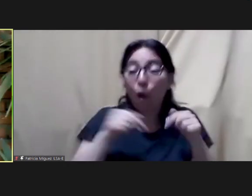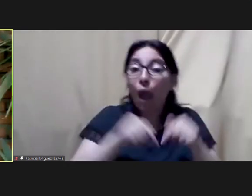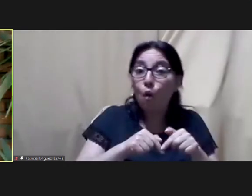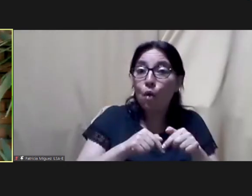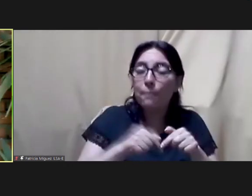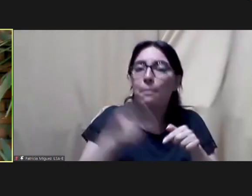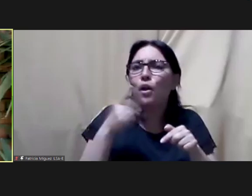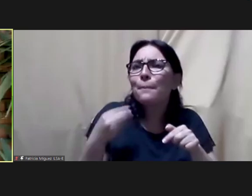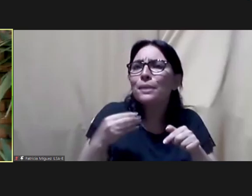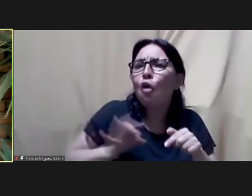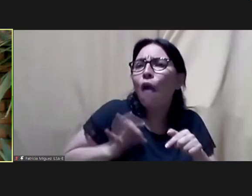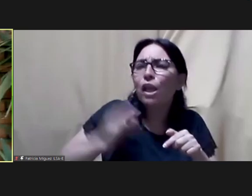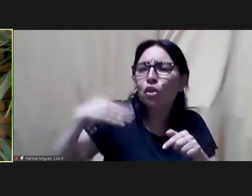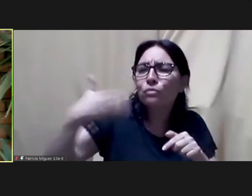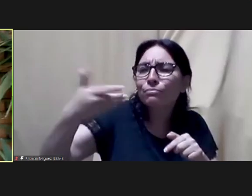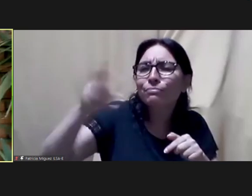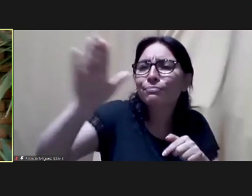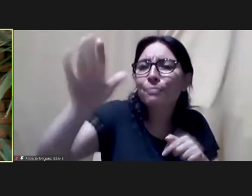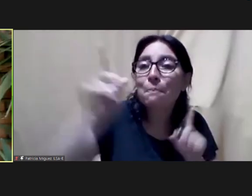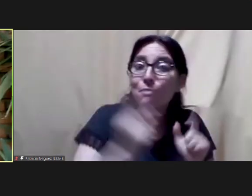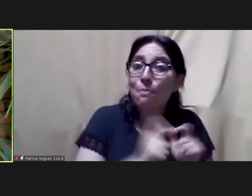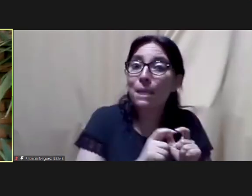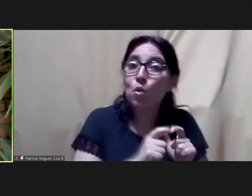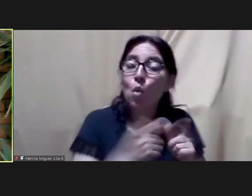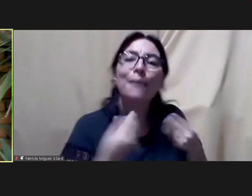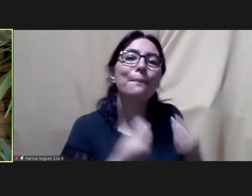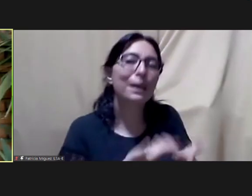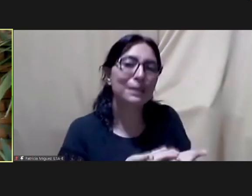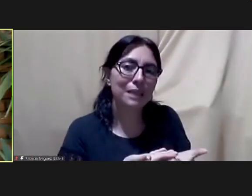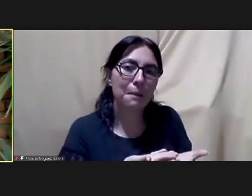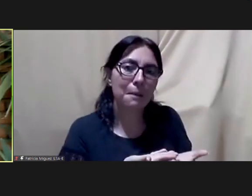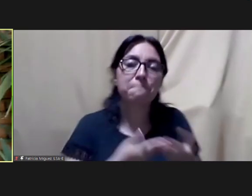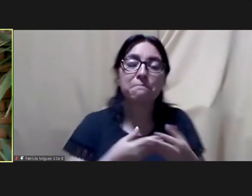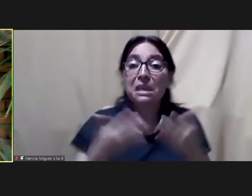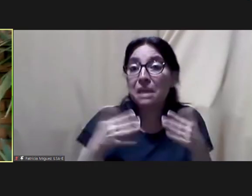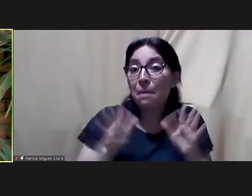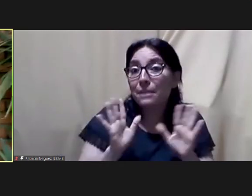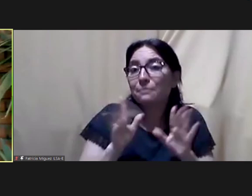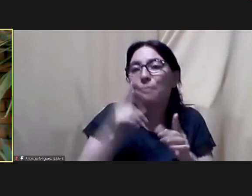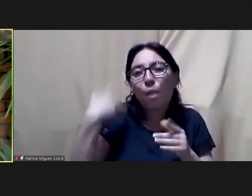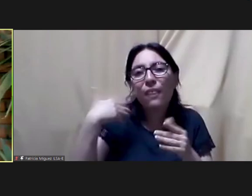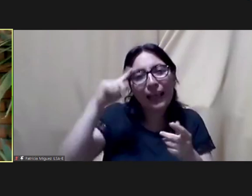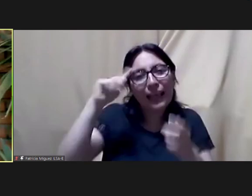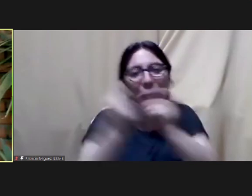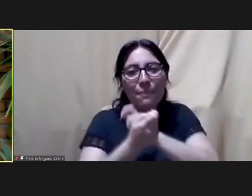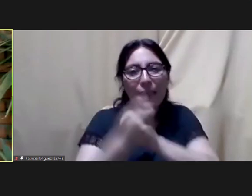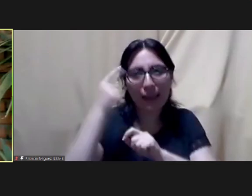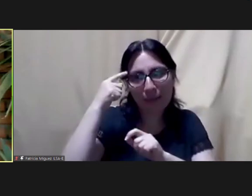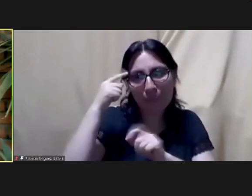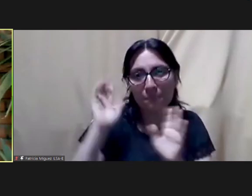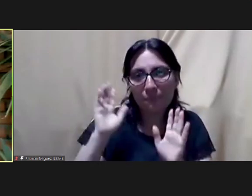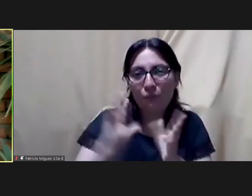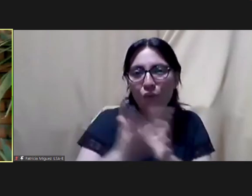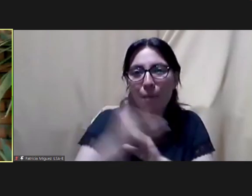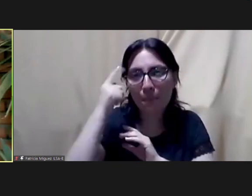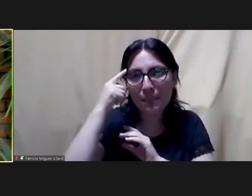maybe throughout time or after some time the impact is different sometimes we only concentrate on recent memory but